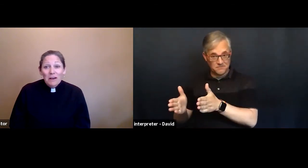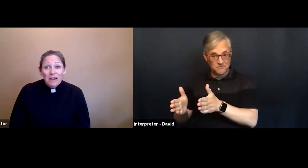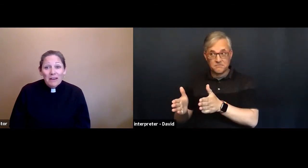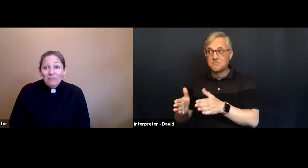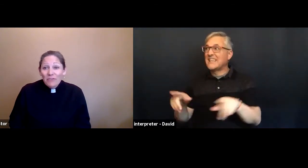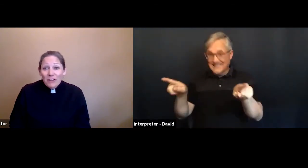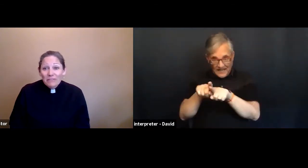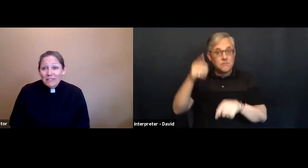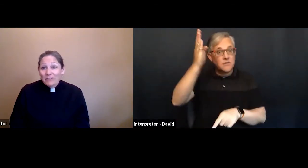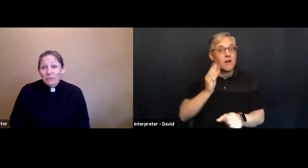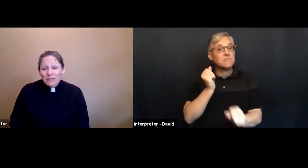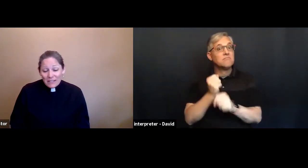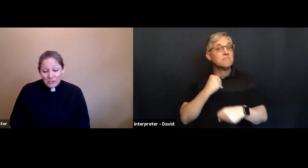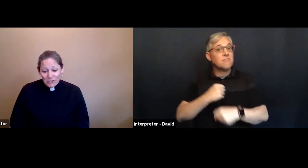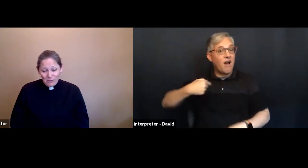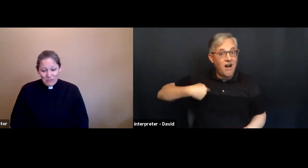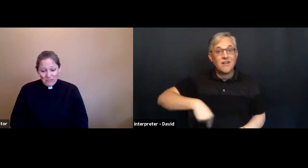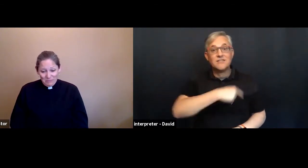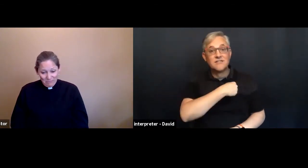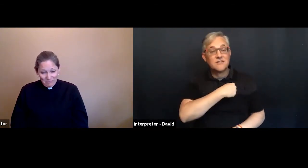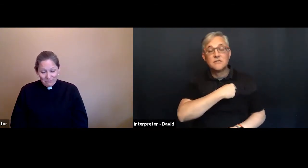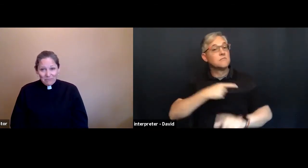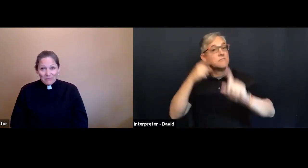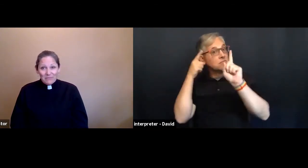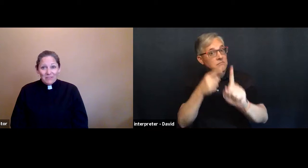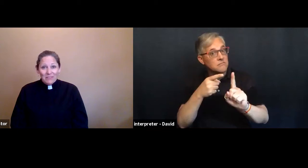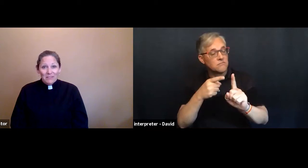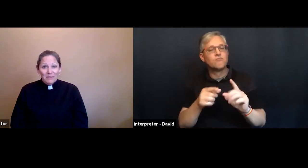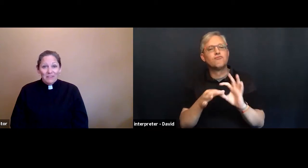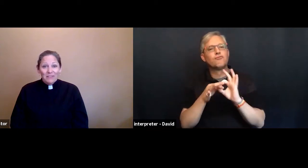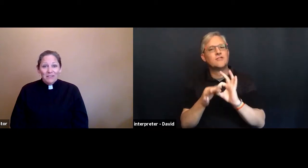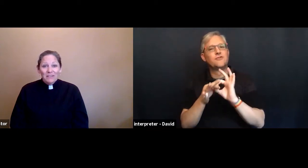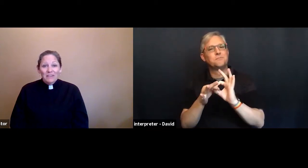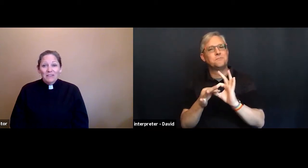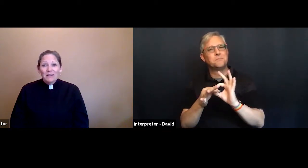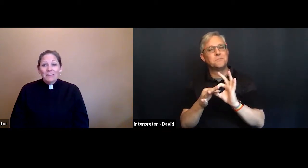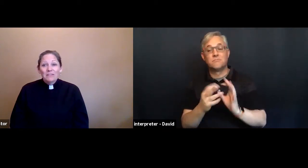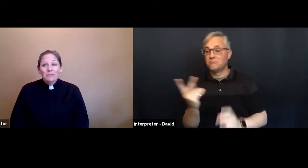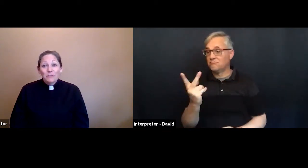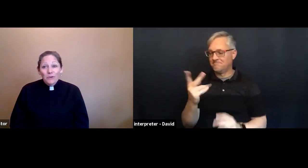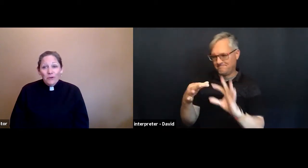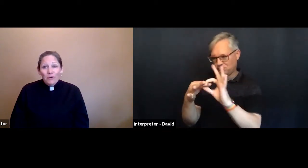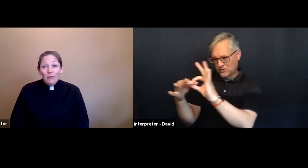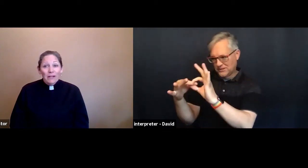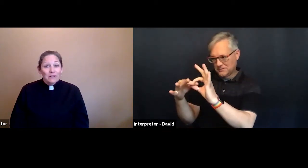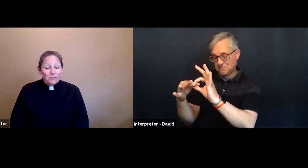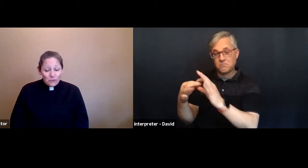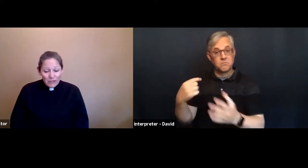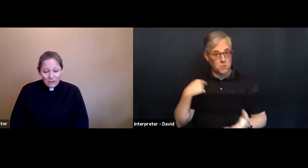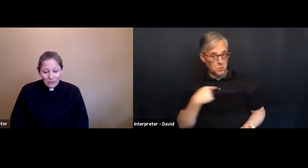involved in relationships, to know and enjoy the